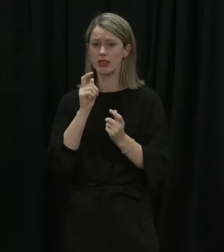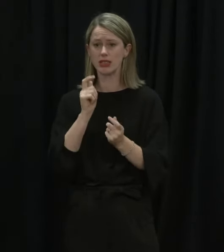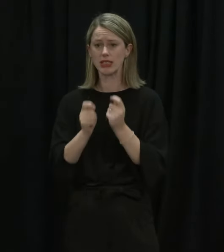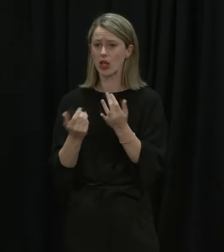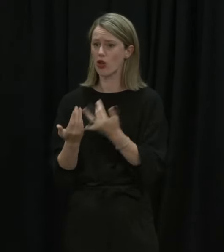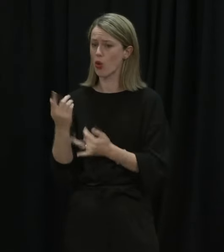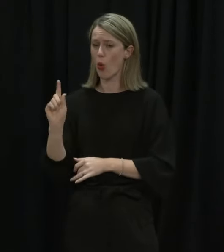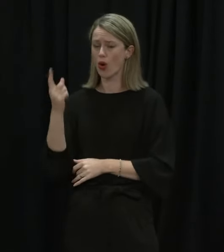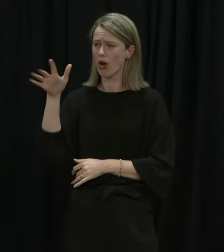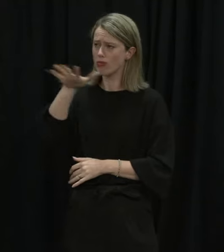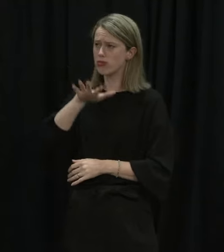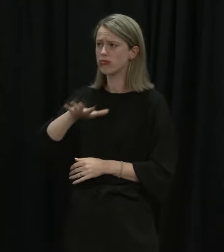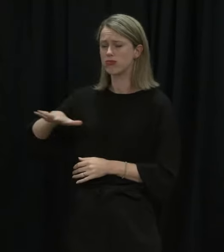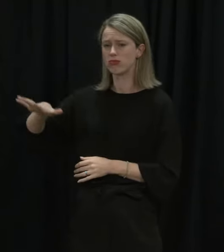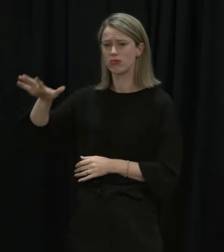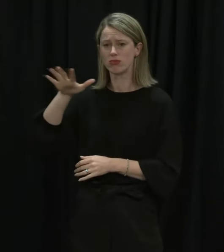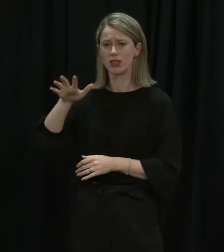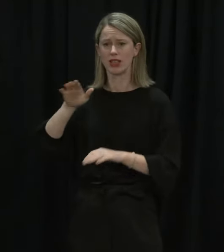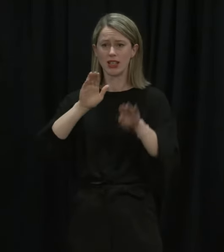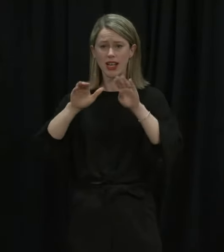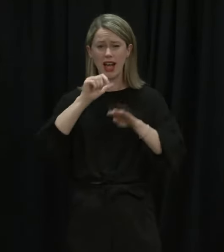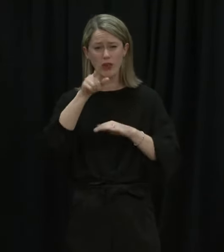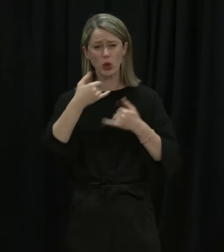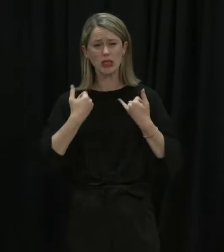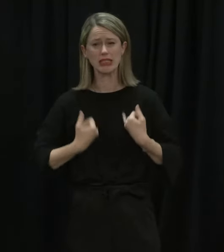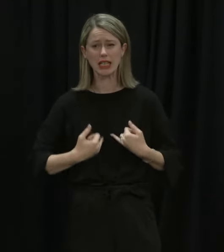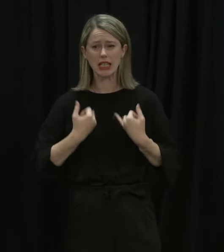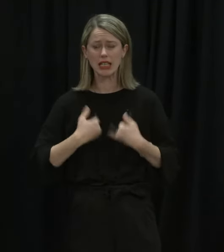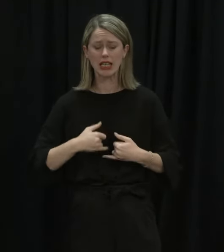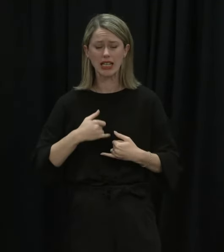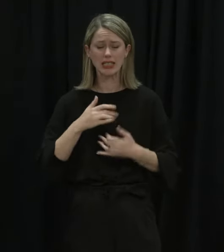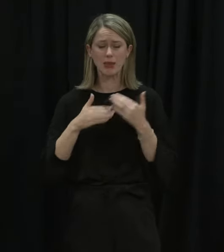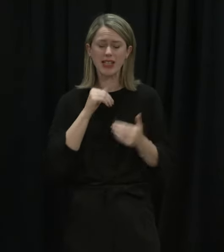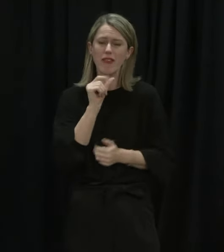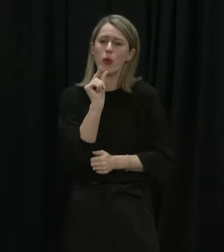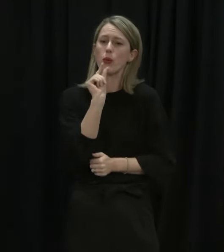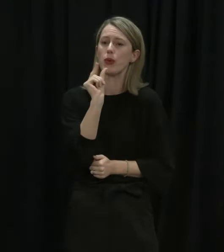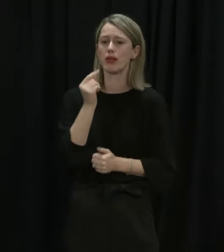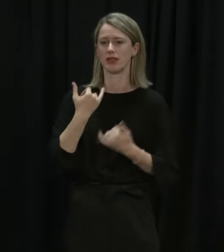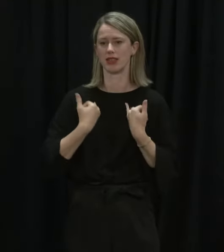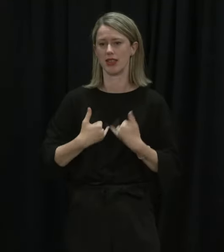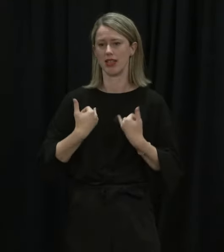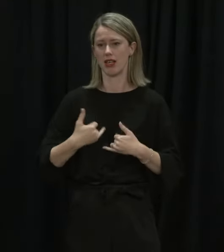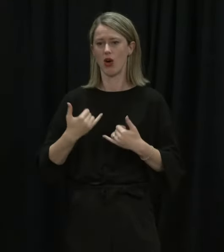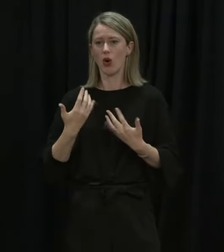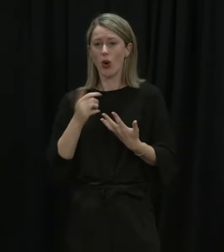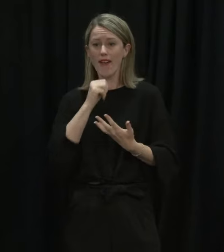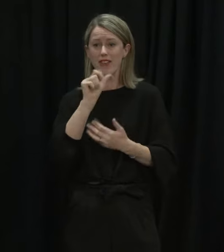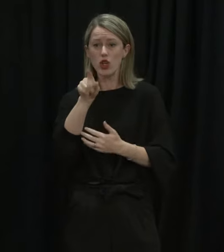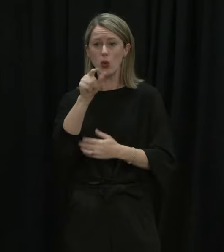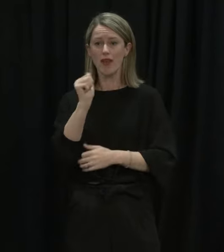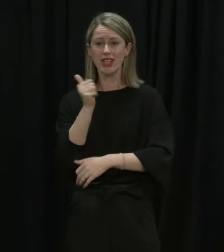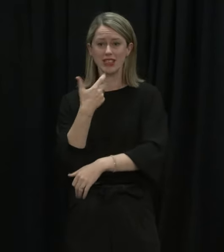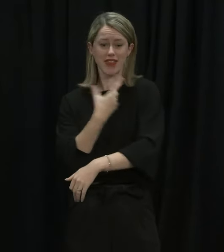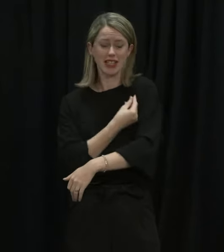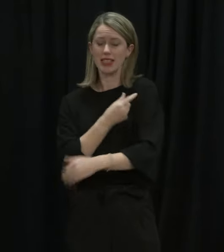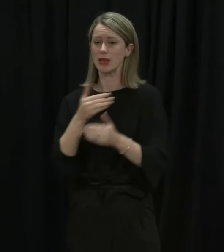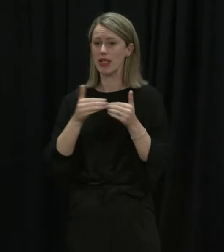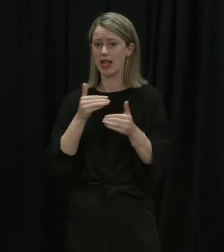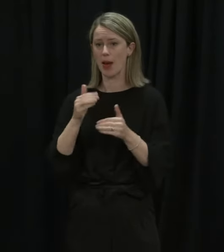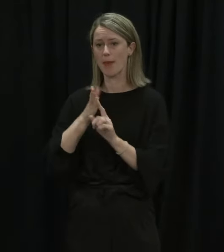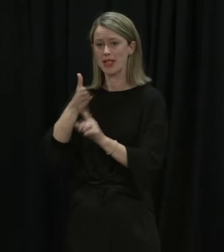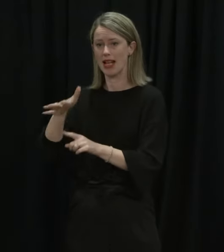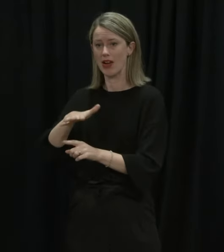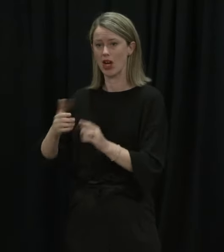today again, and a reminder that anyone with symptoms, even if they are mild, and even if you have been vaccinated, and in particular